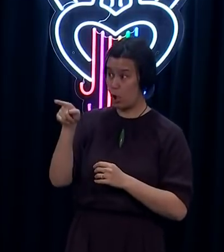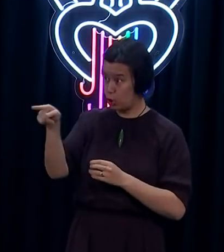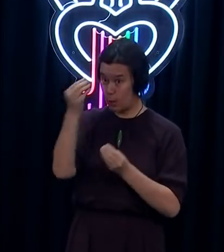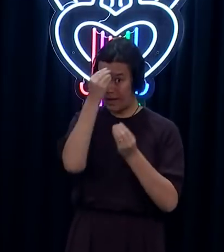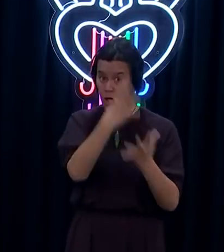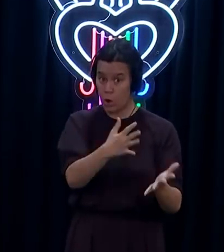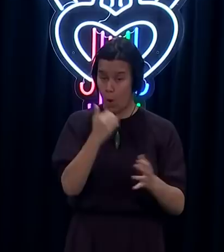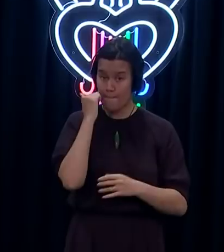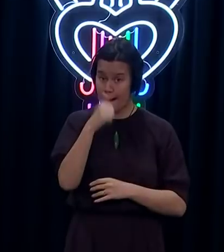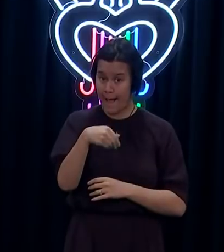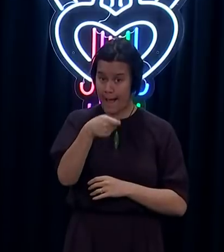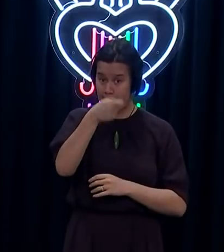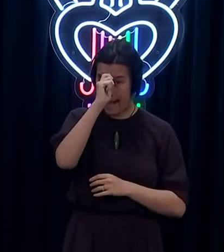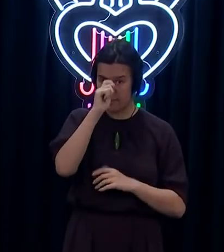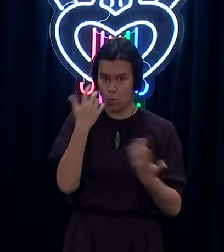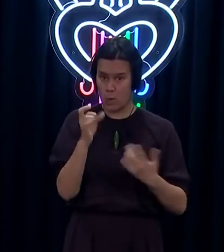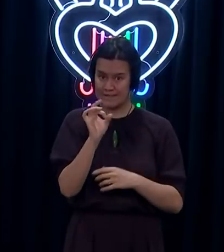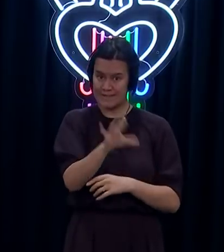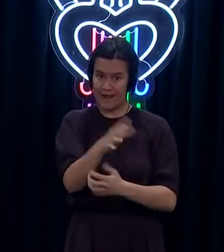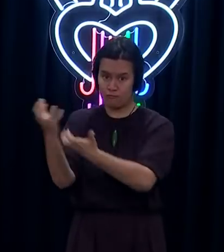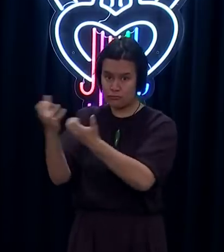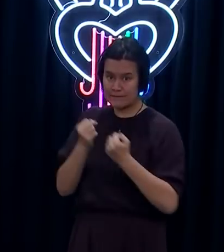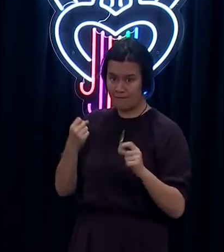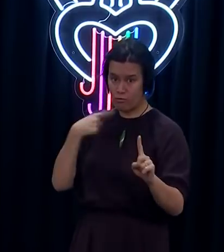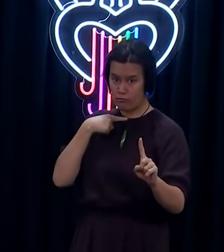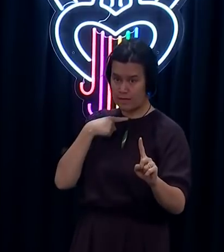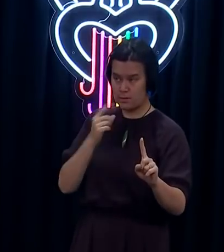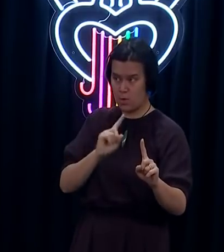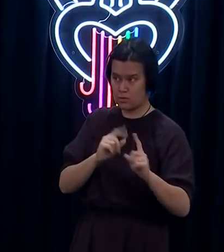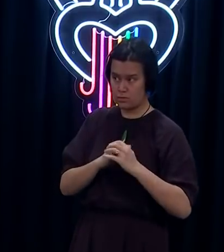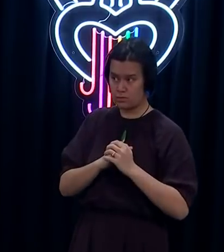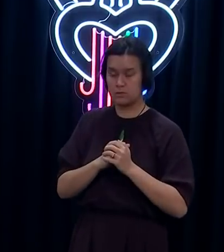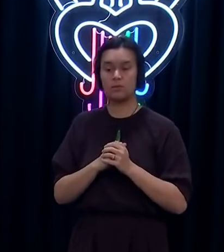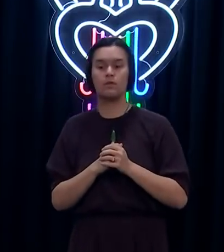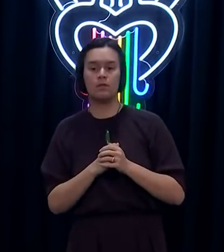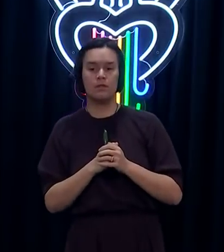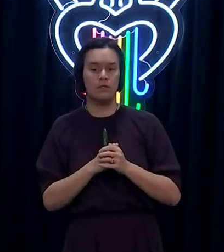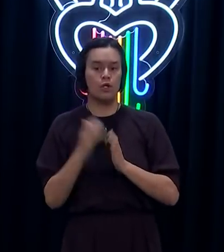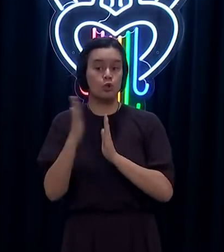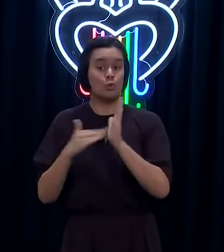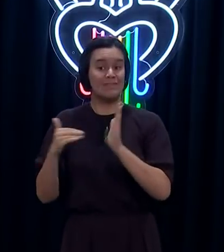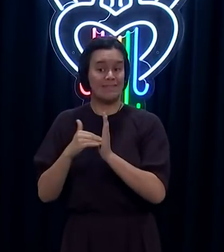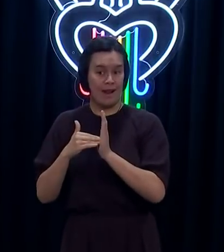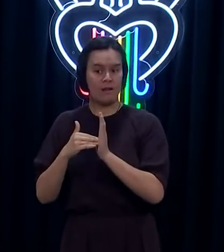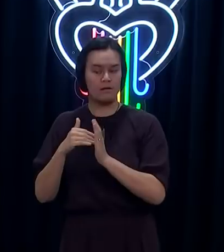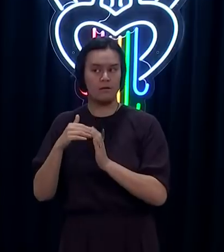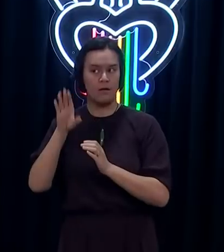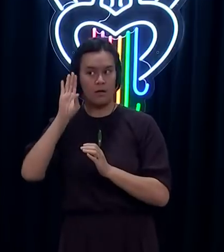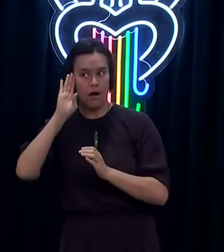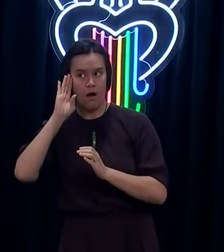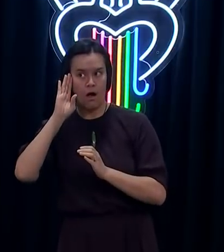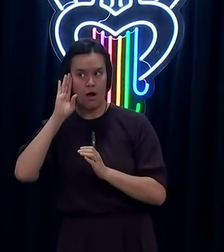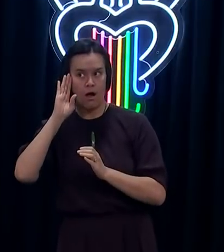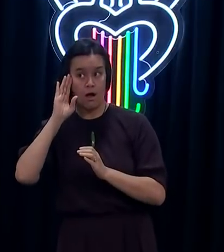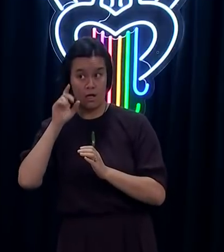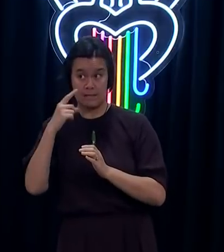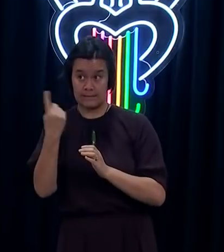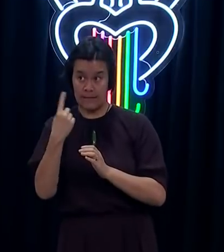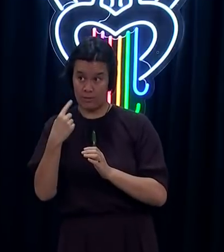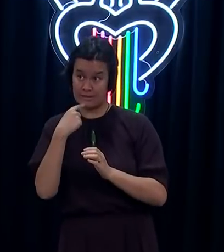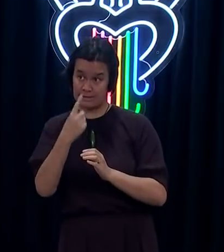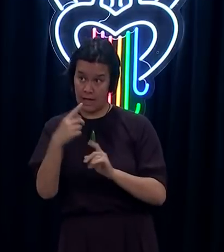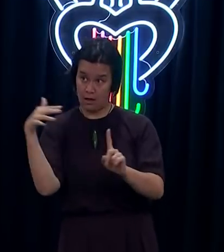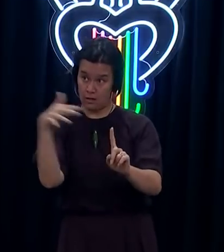matter of New Zealand and New Zealand agencies letting the New Zealand cricket team know about the information